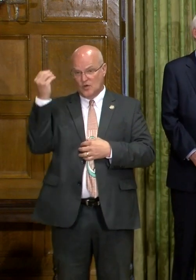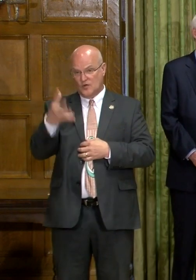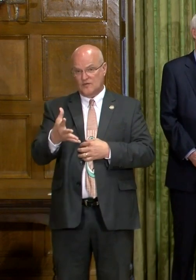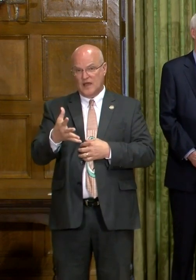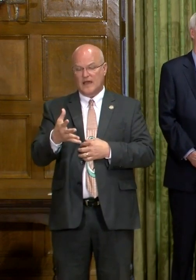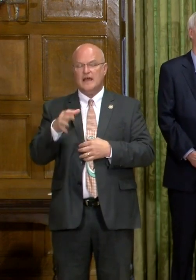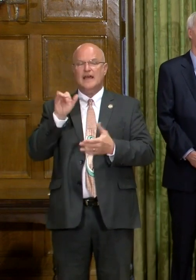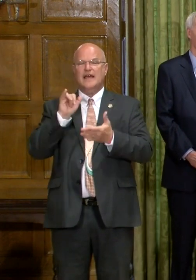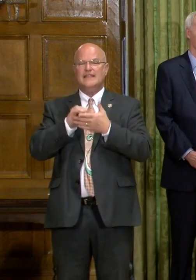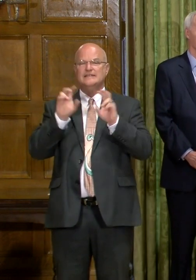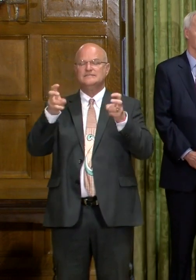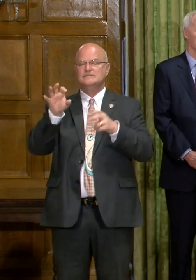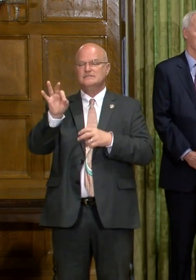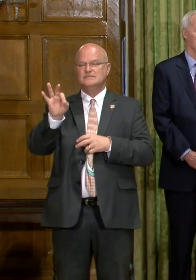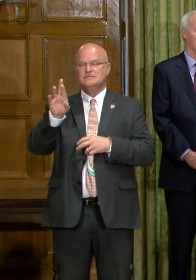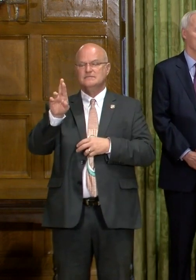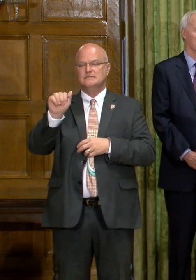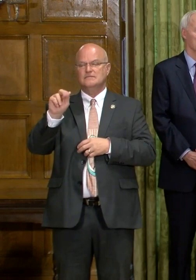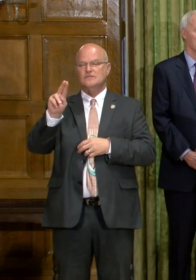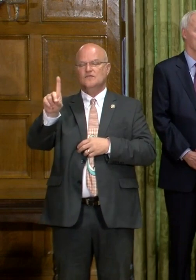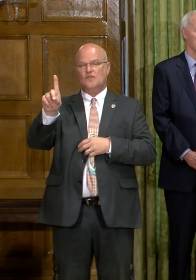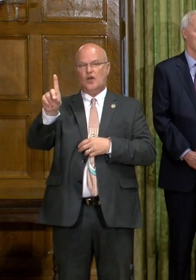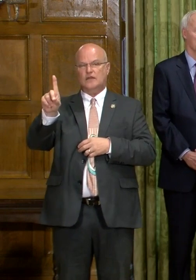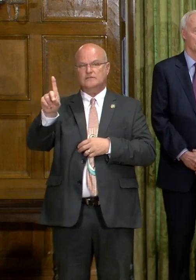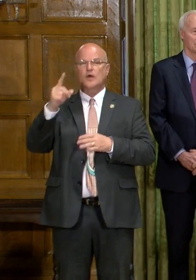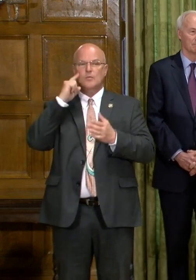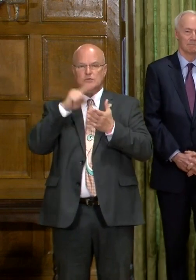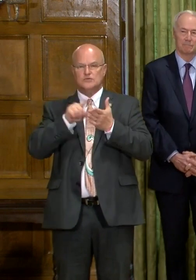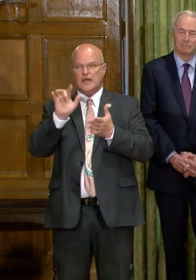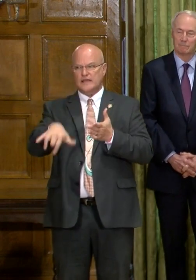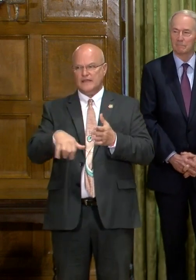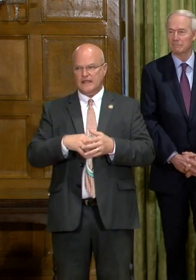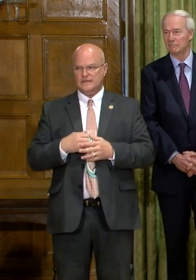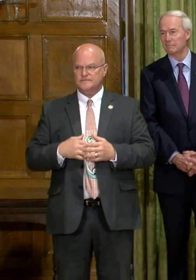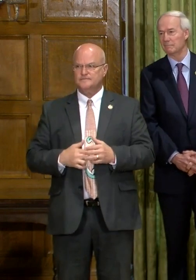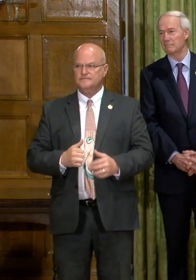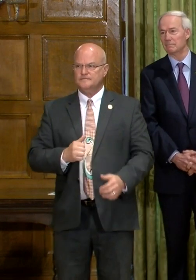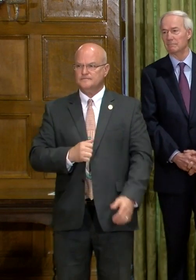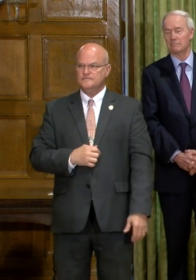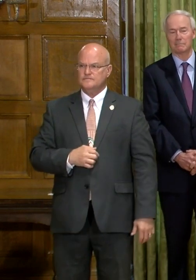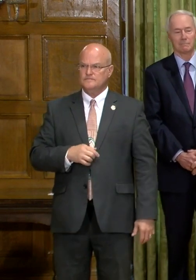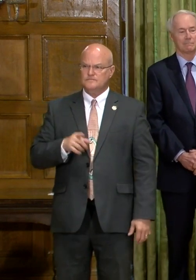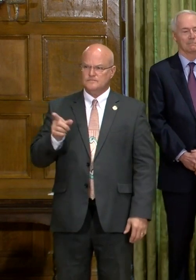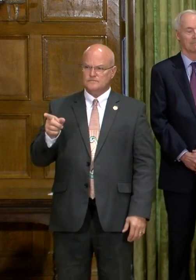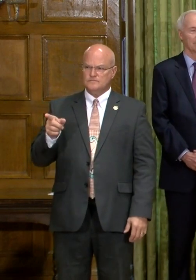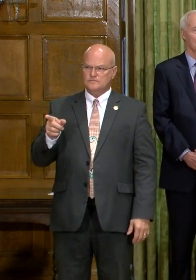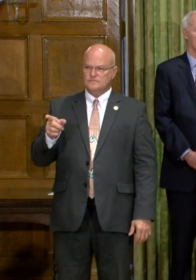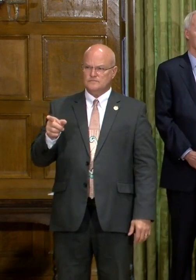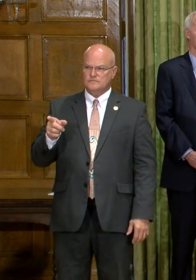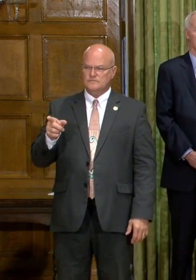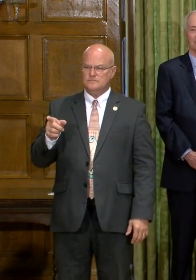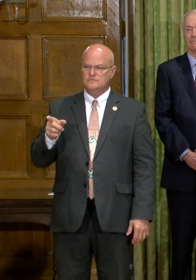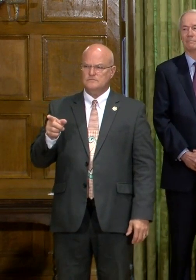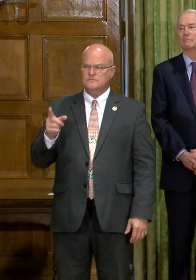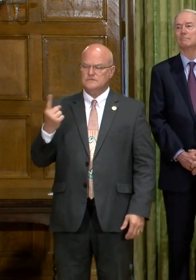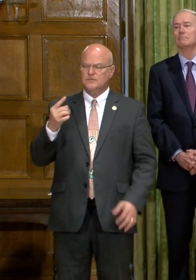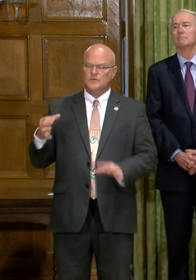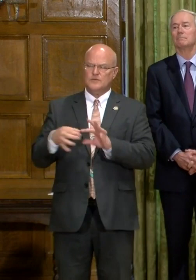notified. And that's a fraudulent claim for us. And we will be tracking that something really related to that.